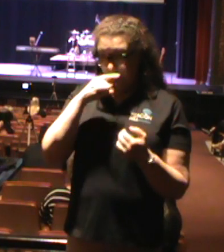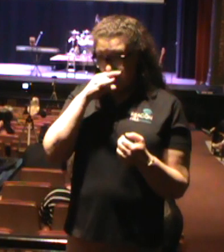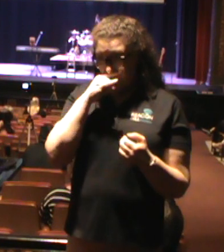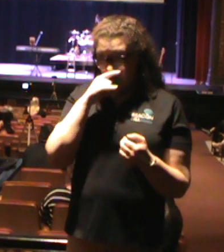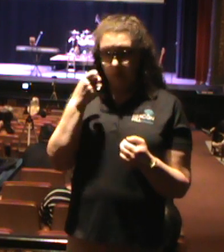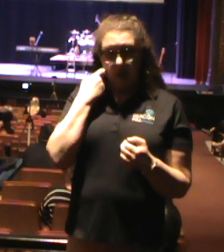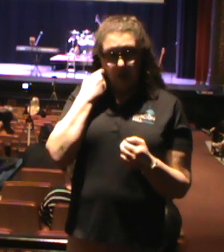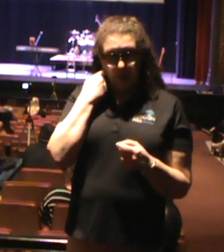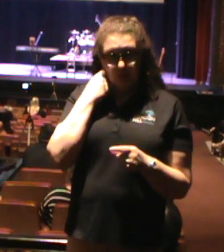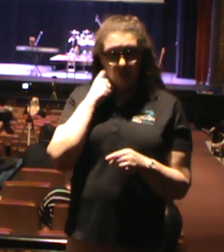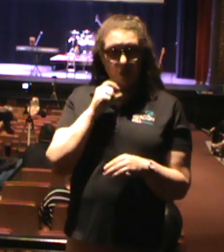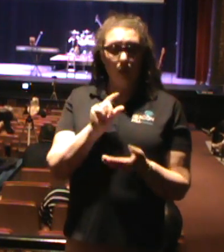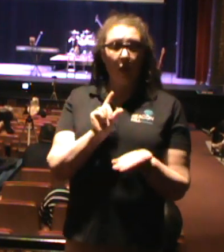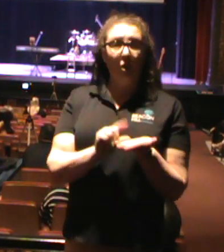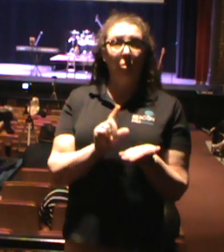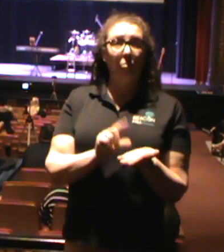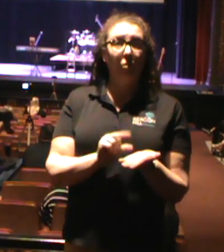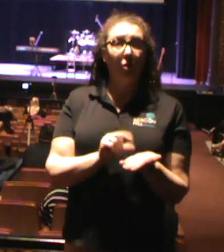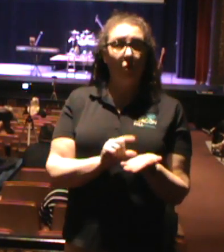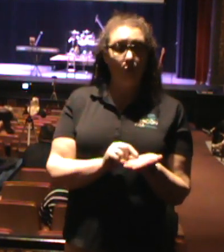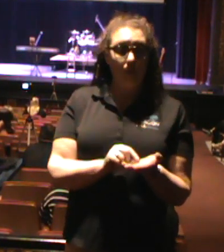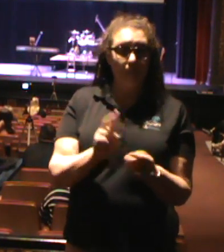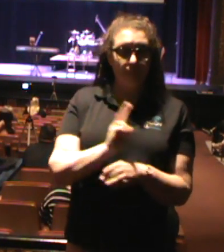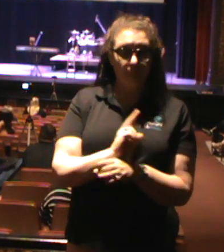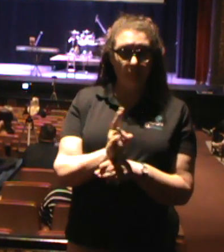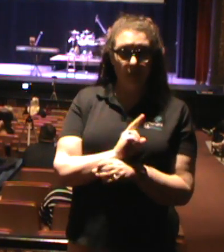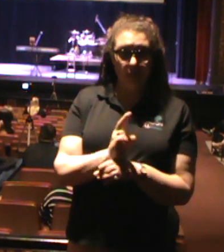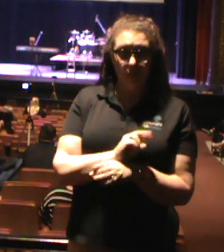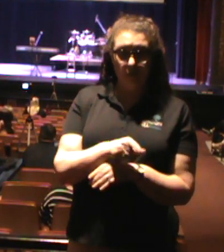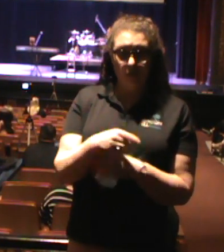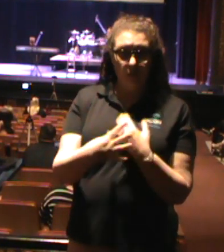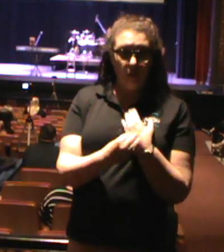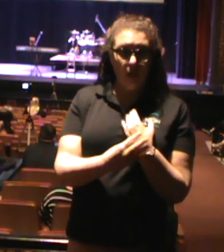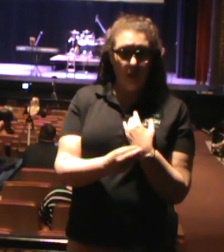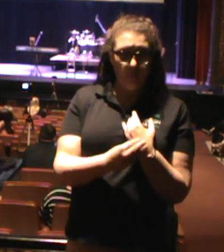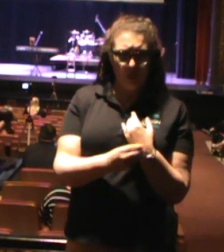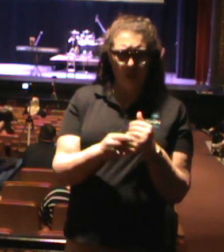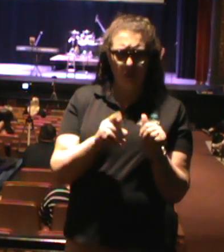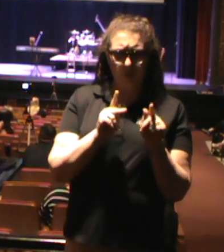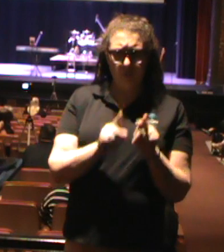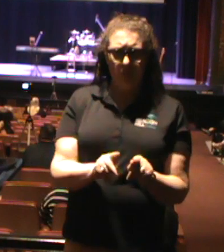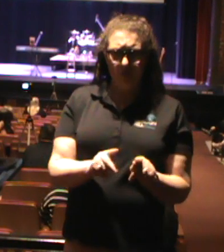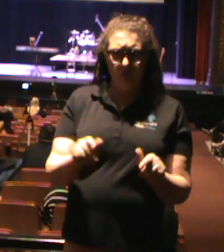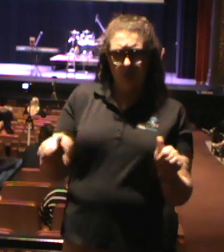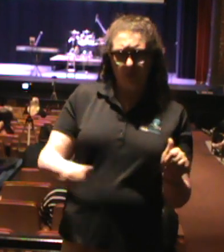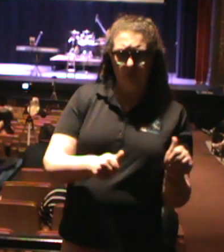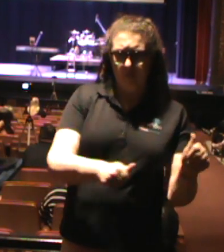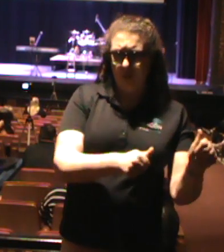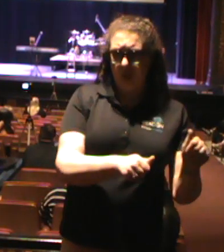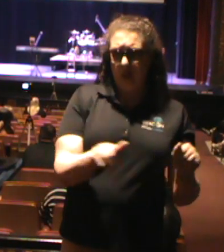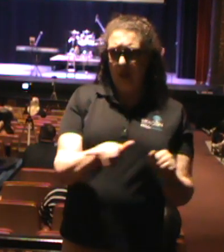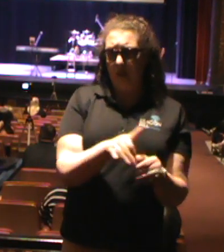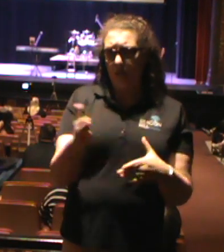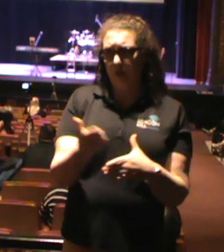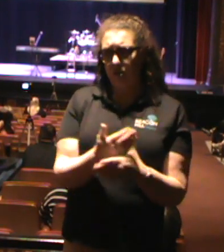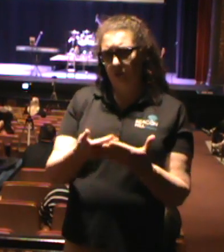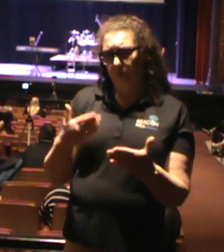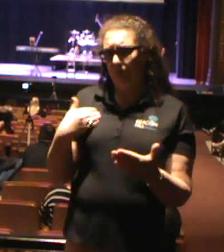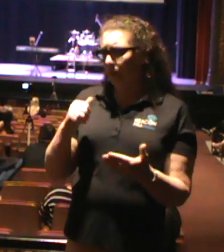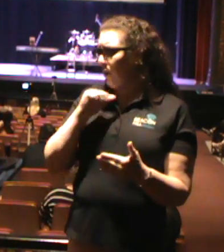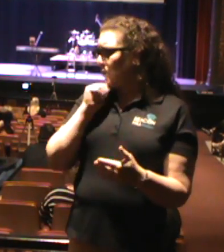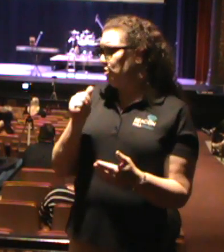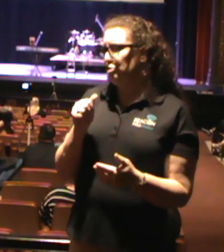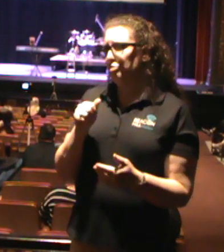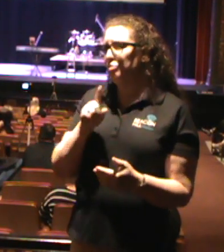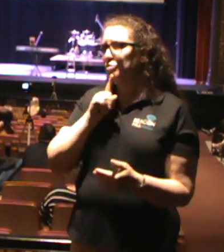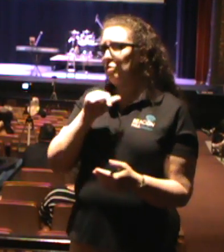videos of him imitating the guy that he was following. And as I shared with you before, you should never follow any